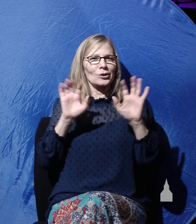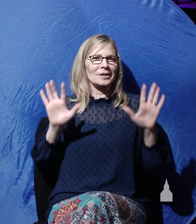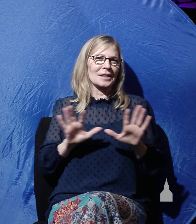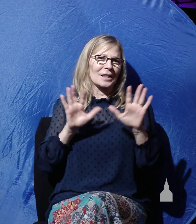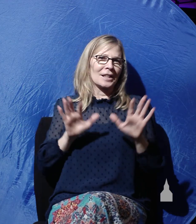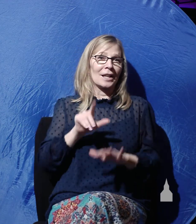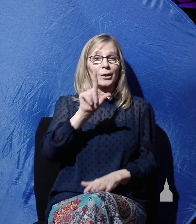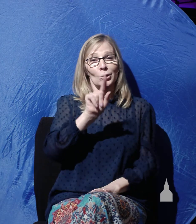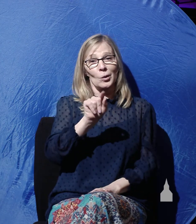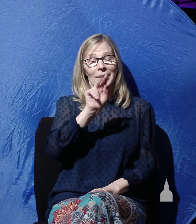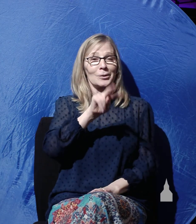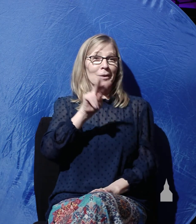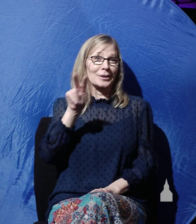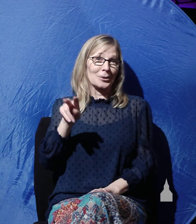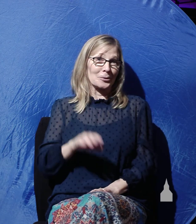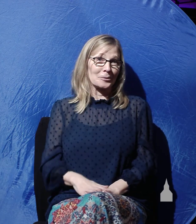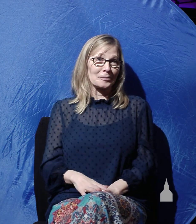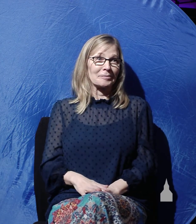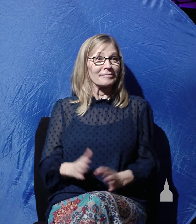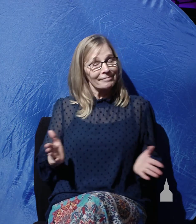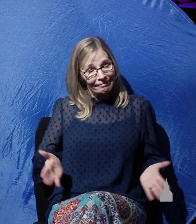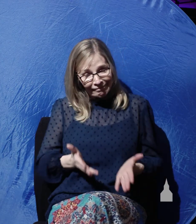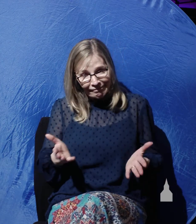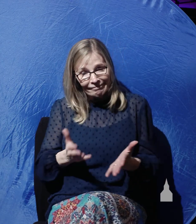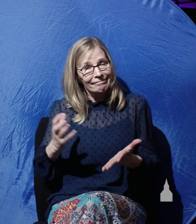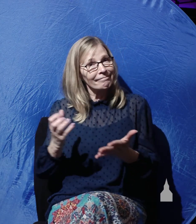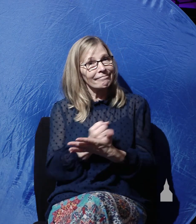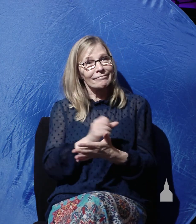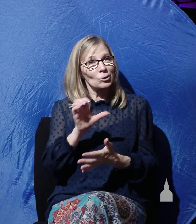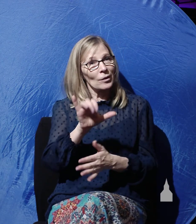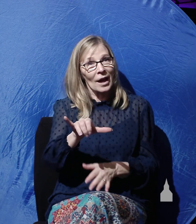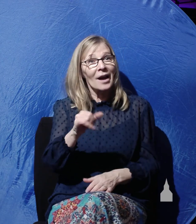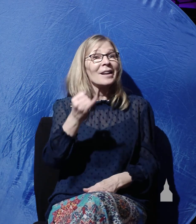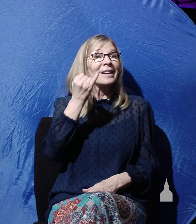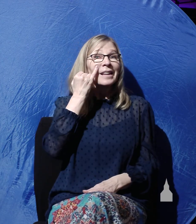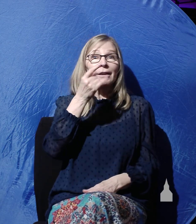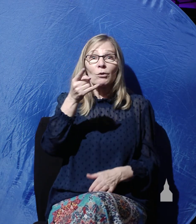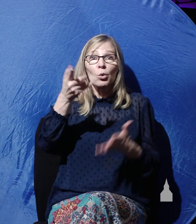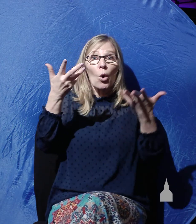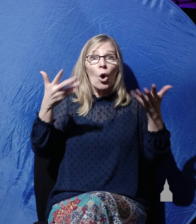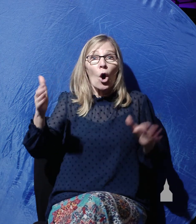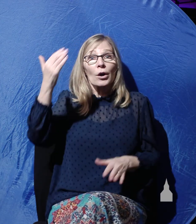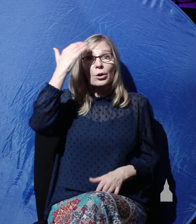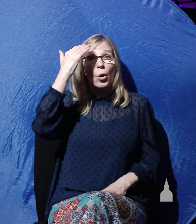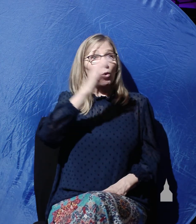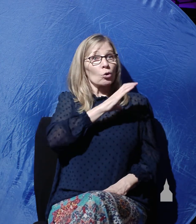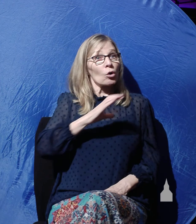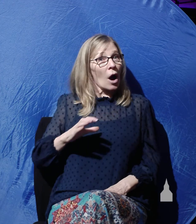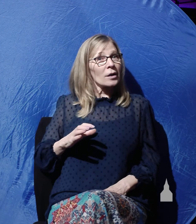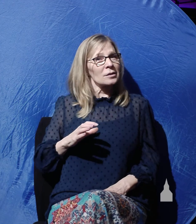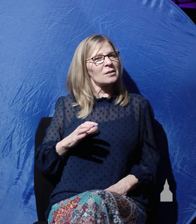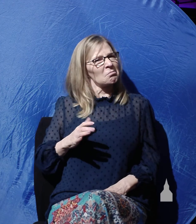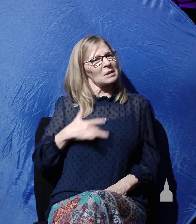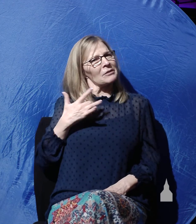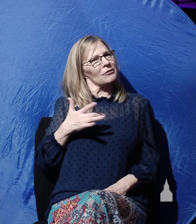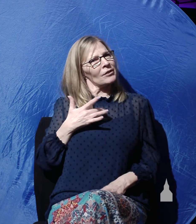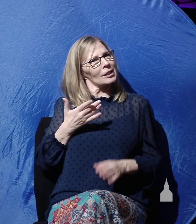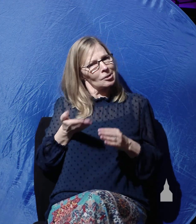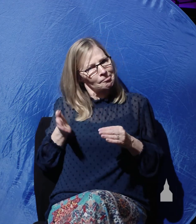2022. I urge you to do that. But if you already do know Christ, then be strengthened in your faith.